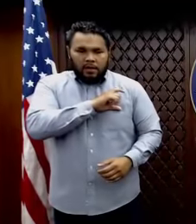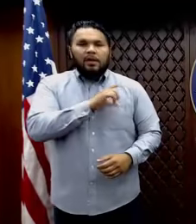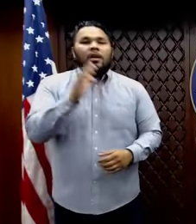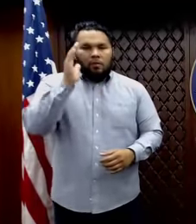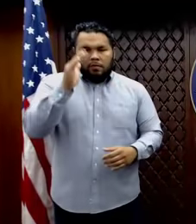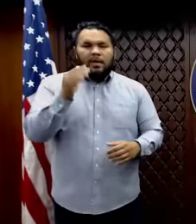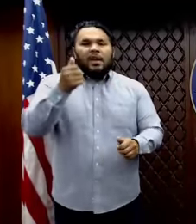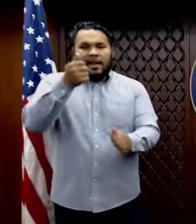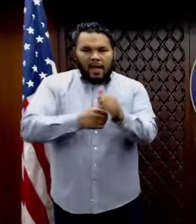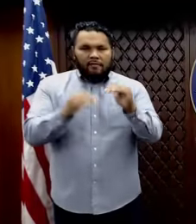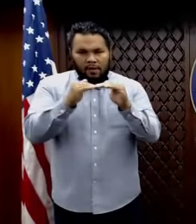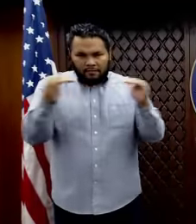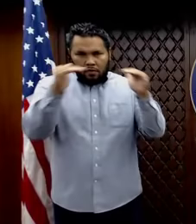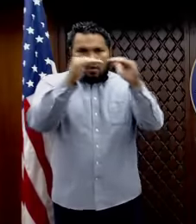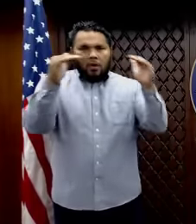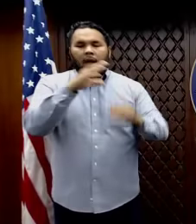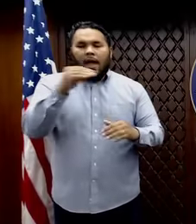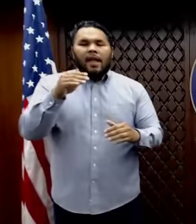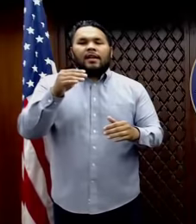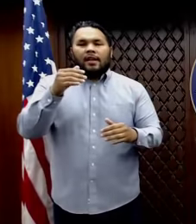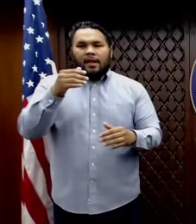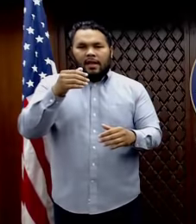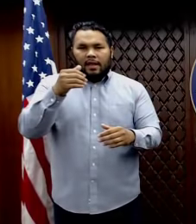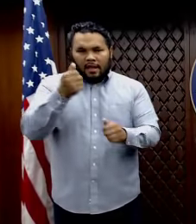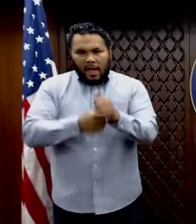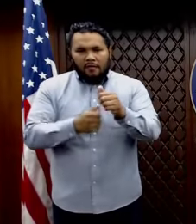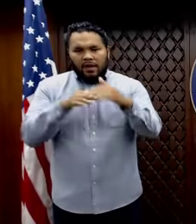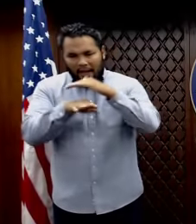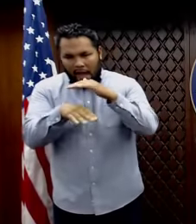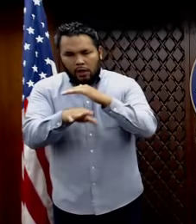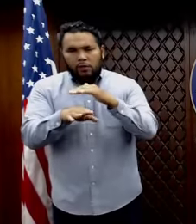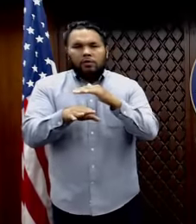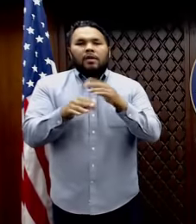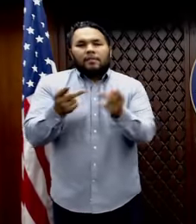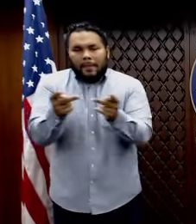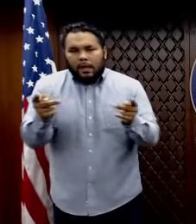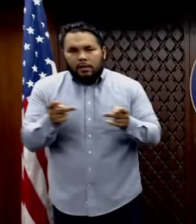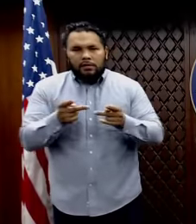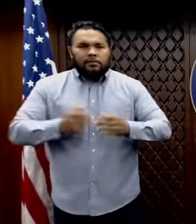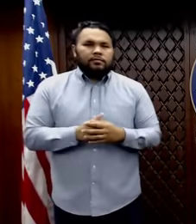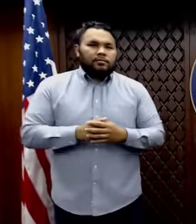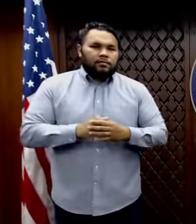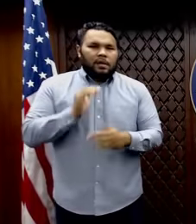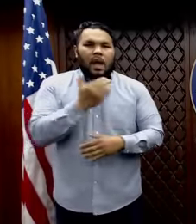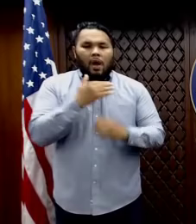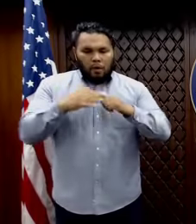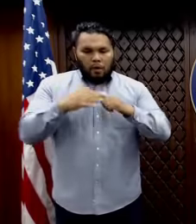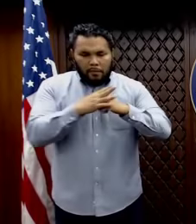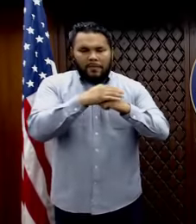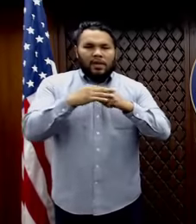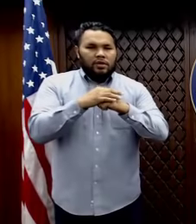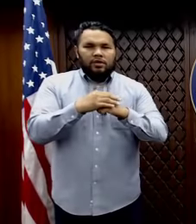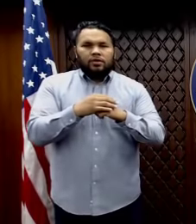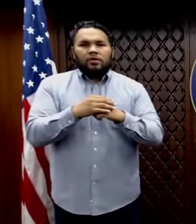all points of entry. Individuals will be subject to quarantine protocols, our beaches are off limits,